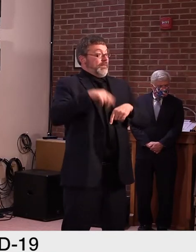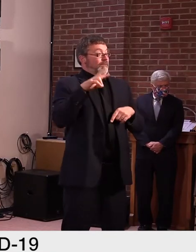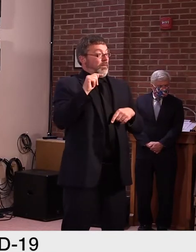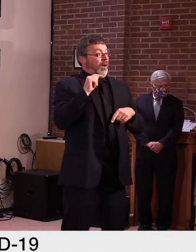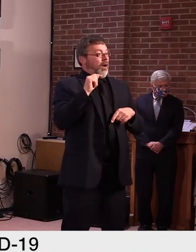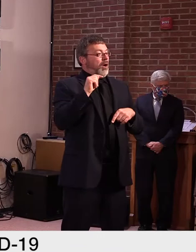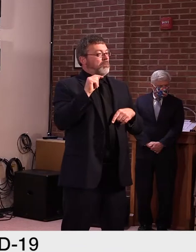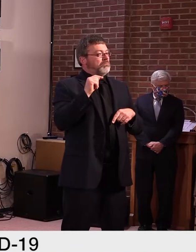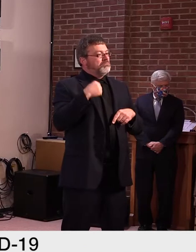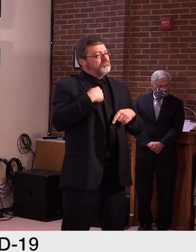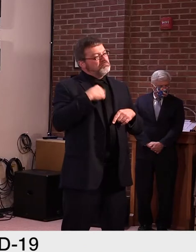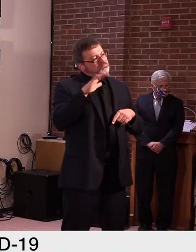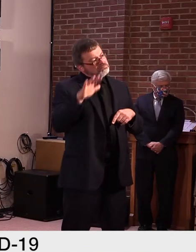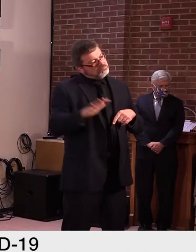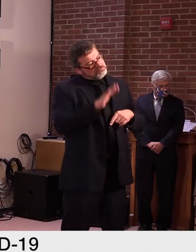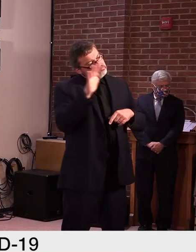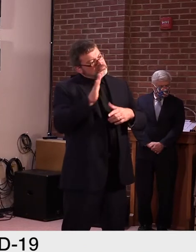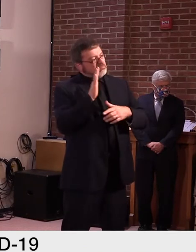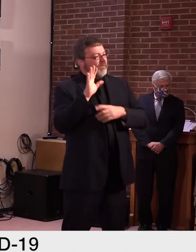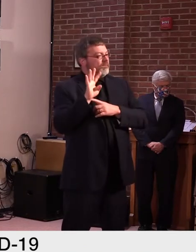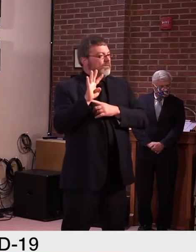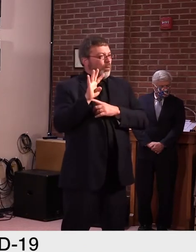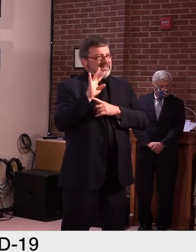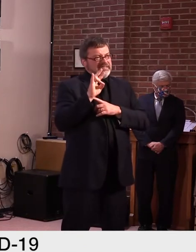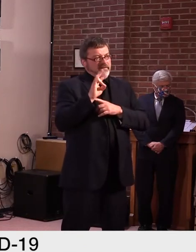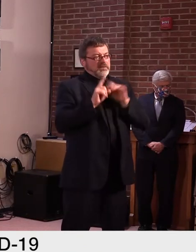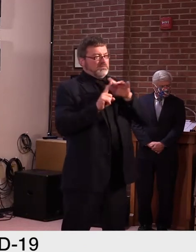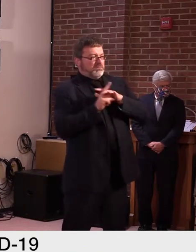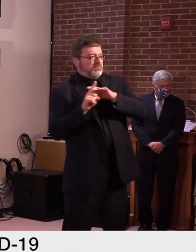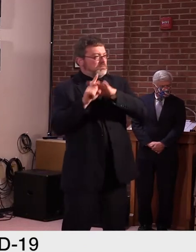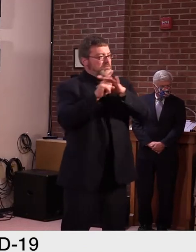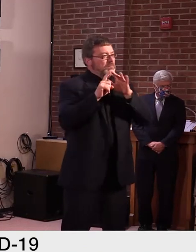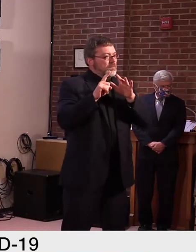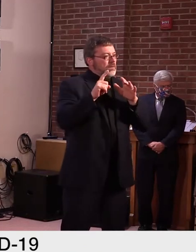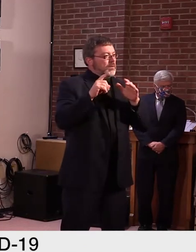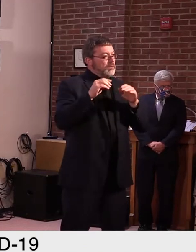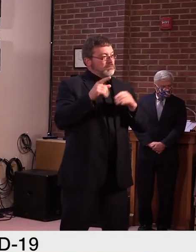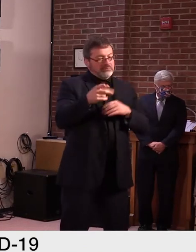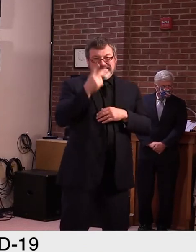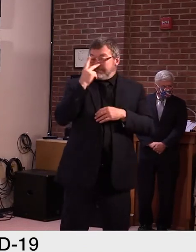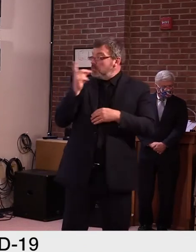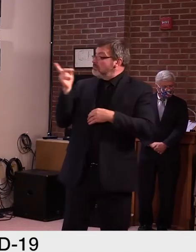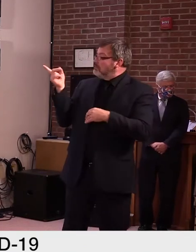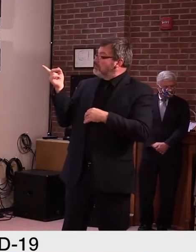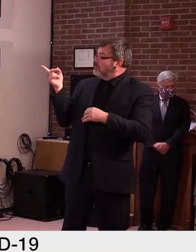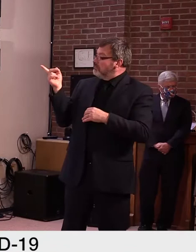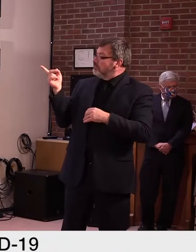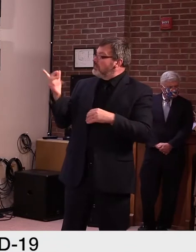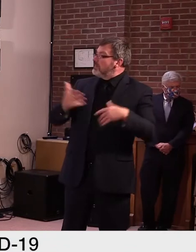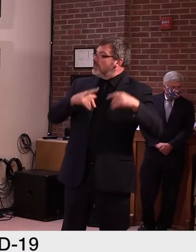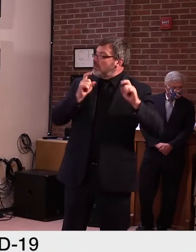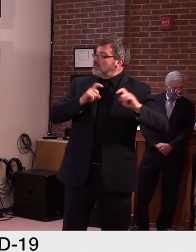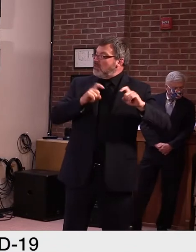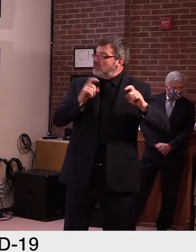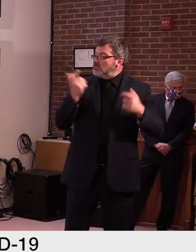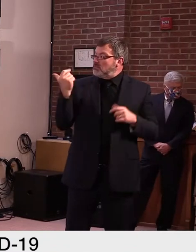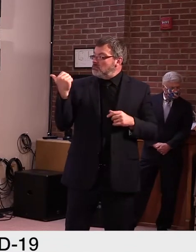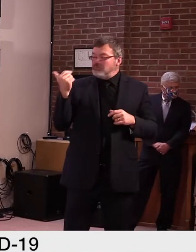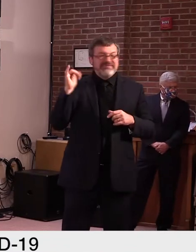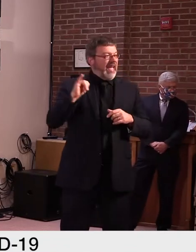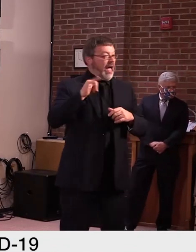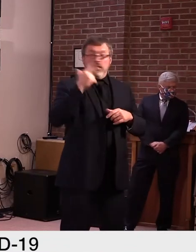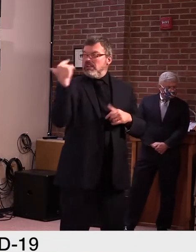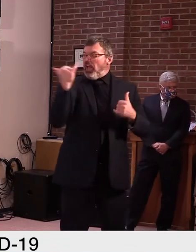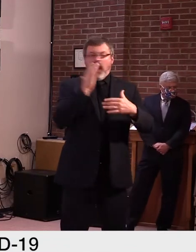You can see 381 across those three middle prevalence states, and then 786 across